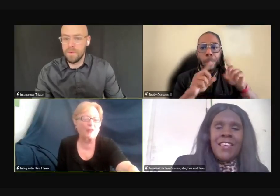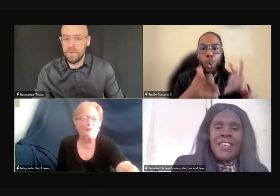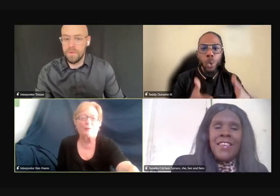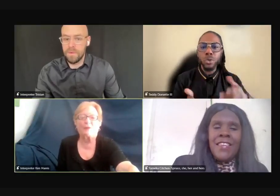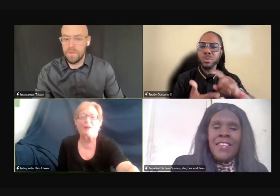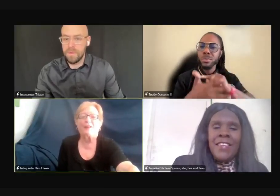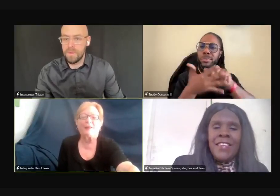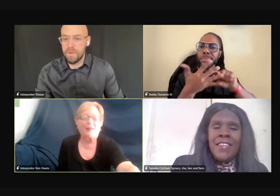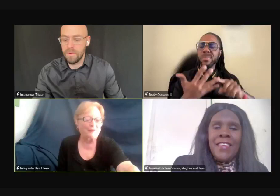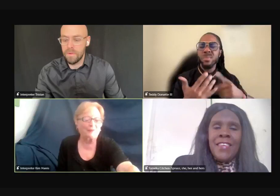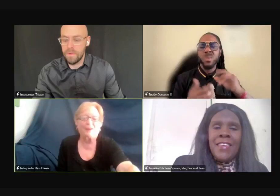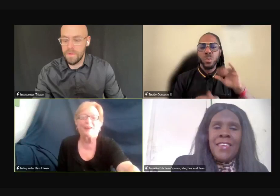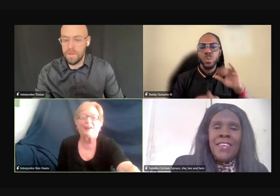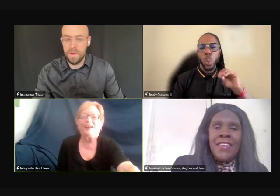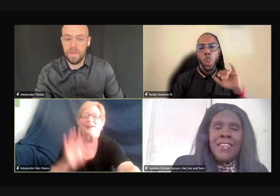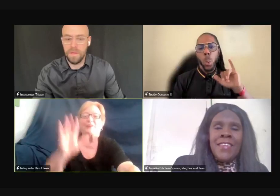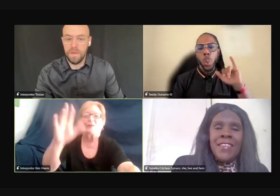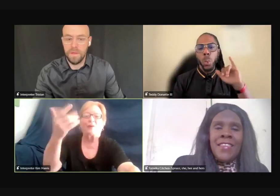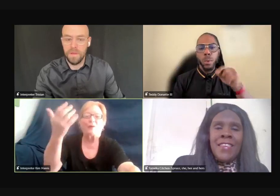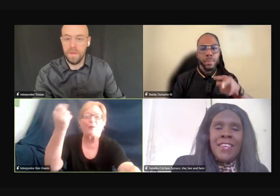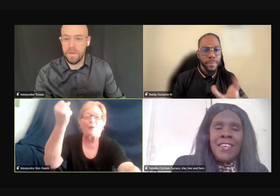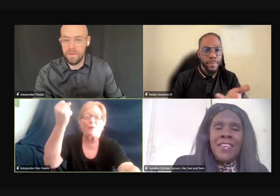Okay, you want me to go ahead? Sorry.